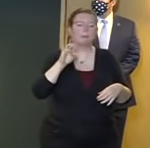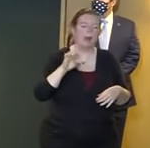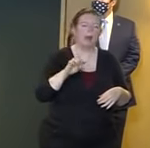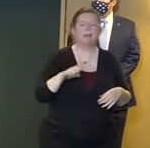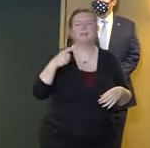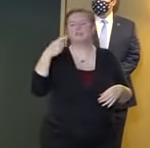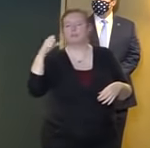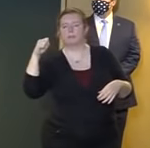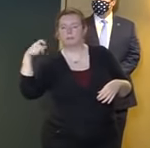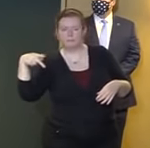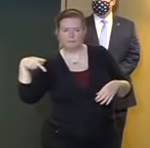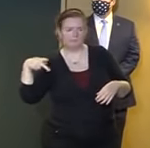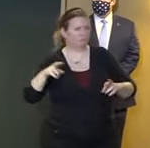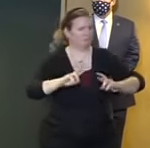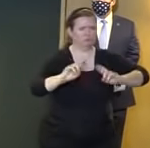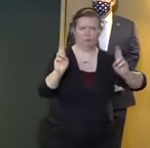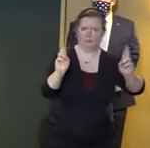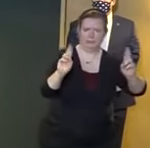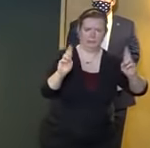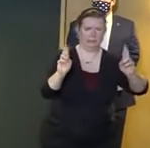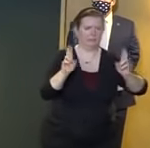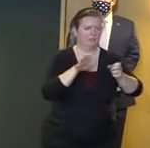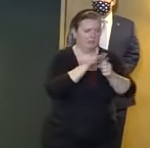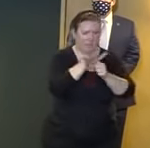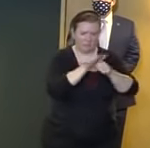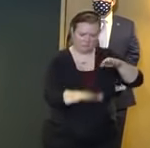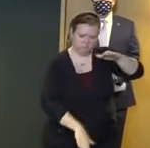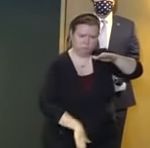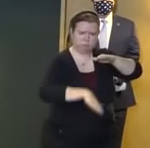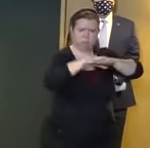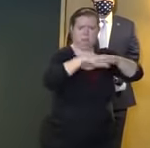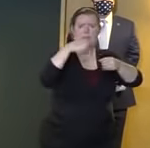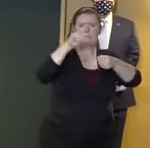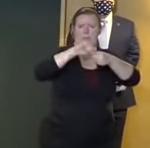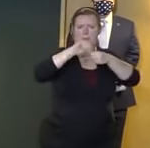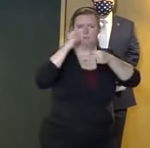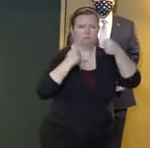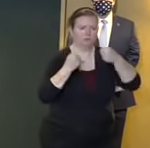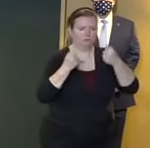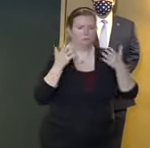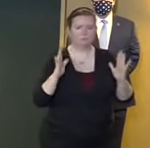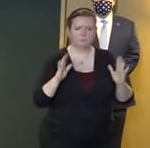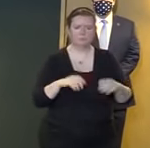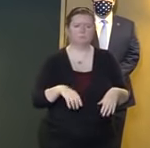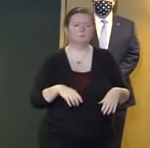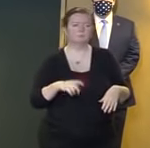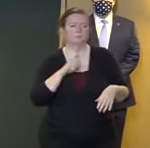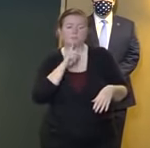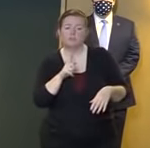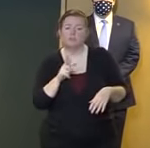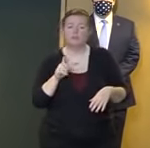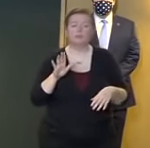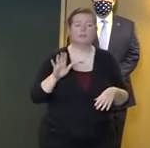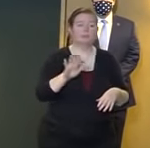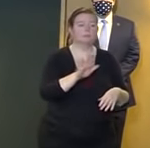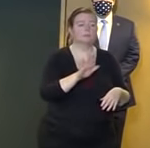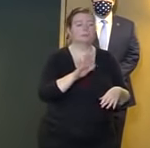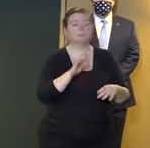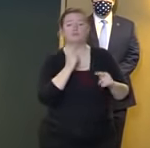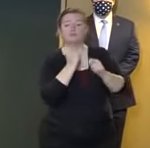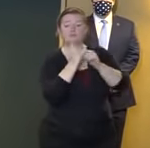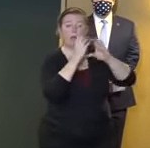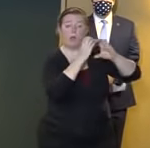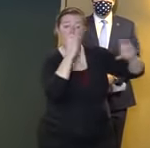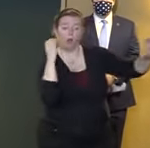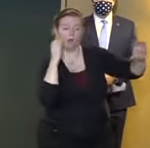capacity with available fuel in addition they are making sure their equipment is fueled and ready to go if called upon to